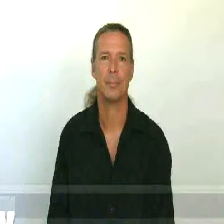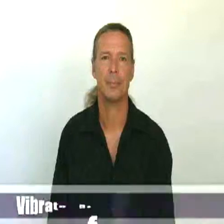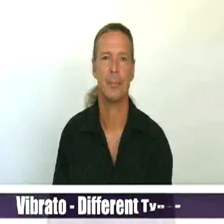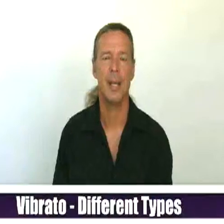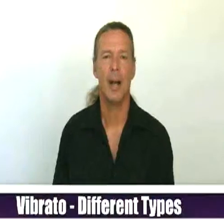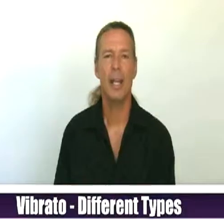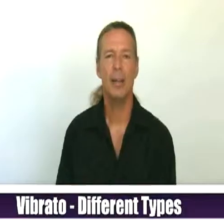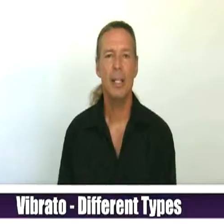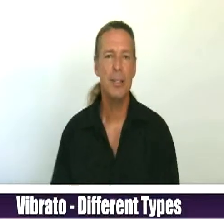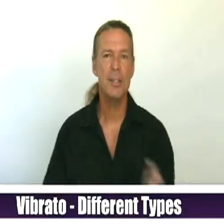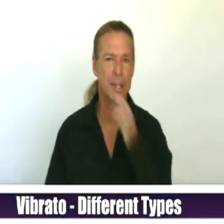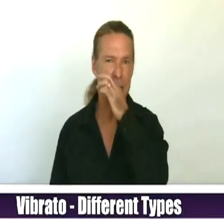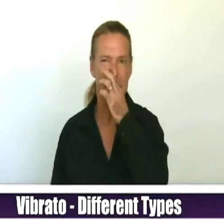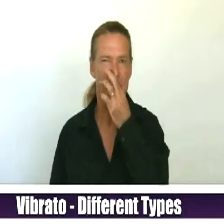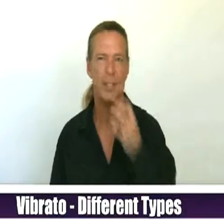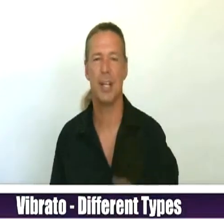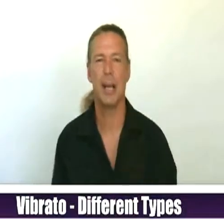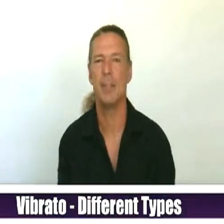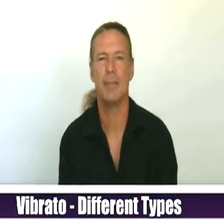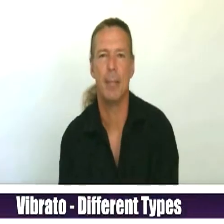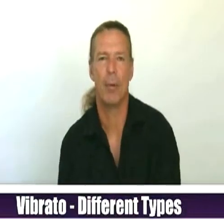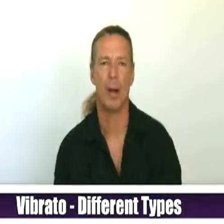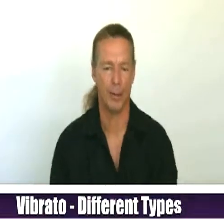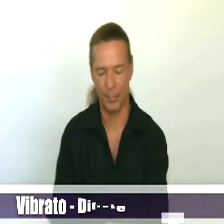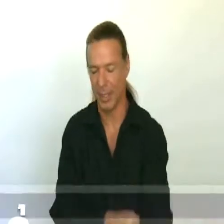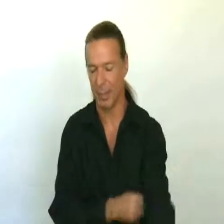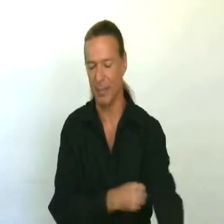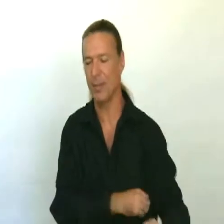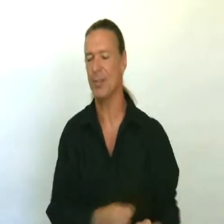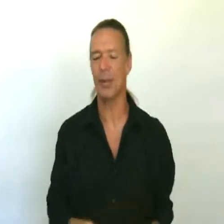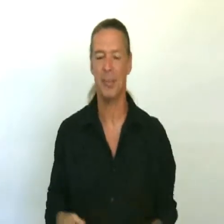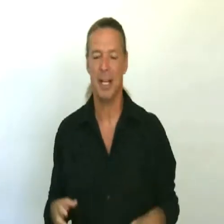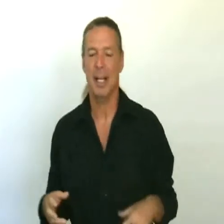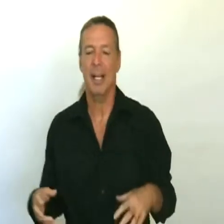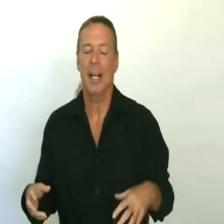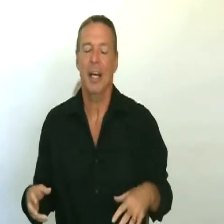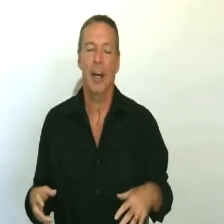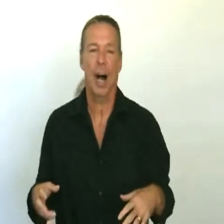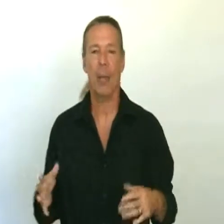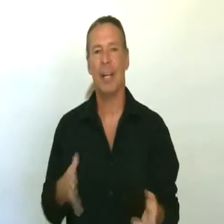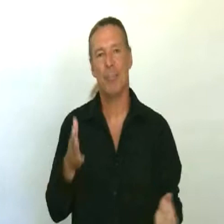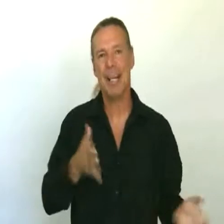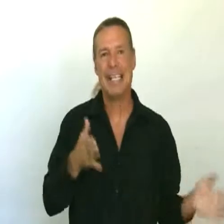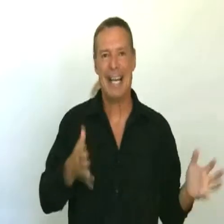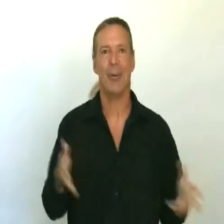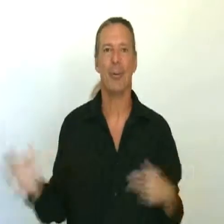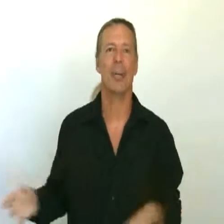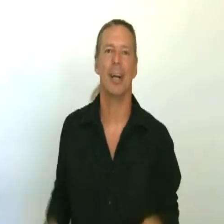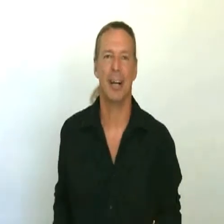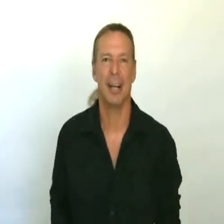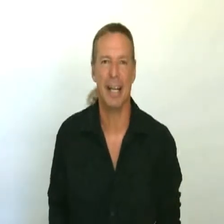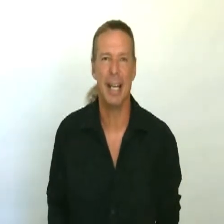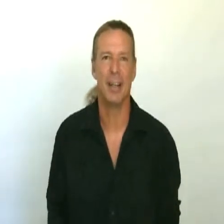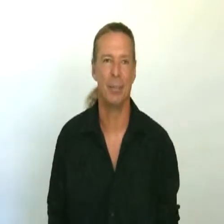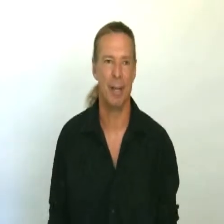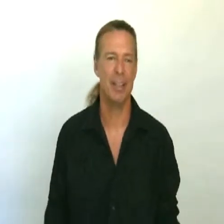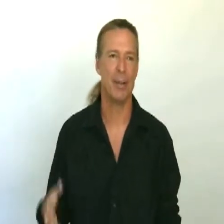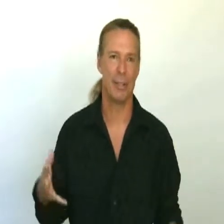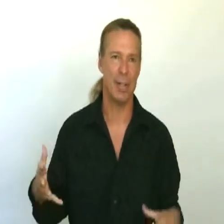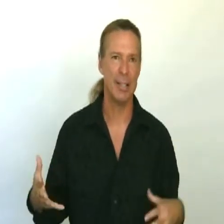Okay, let's discuss different types of vibrato. First of all, I want to break down again, you know, there's lots